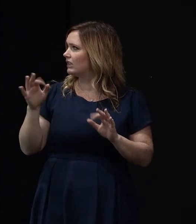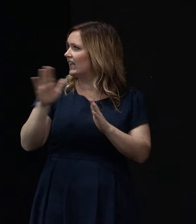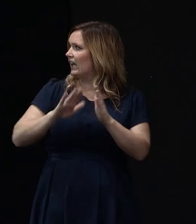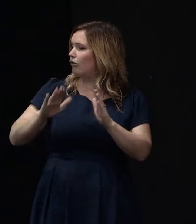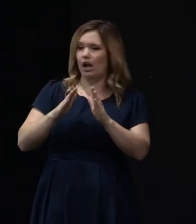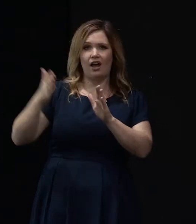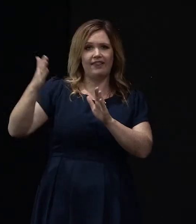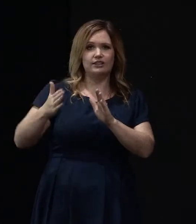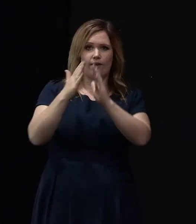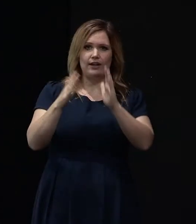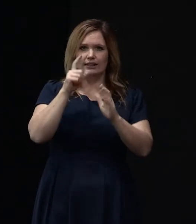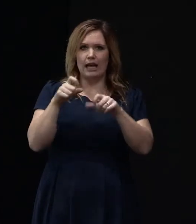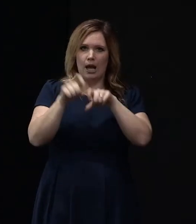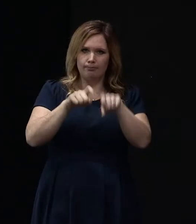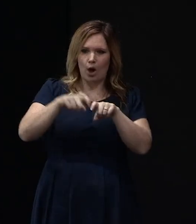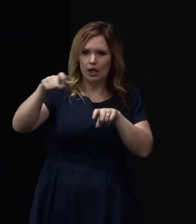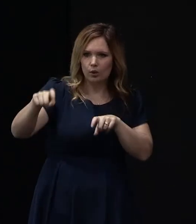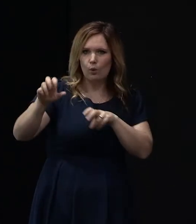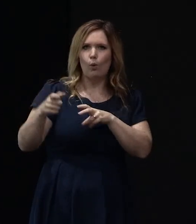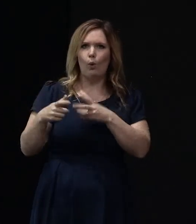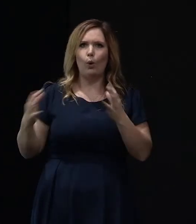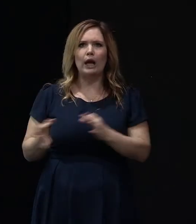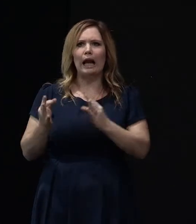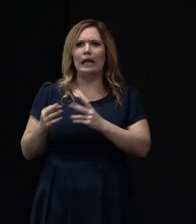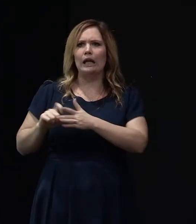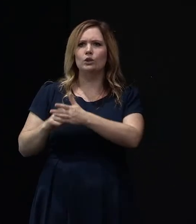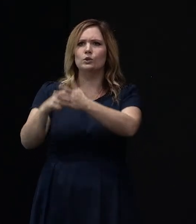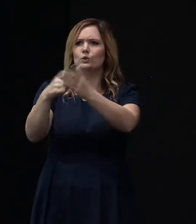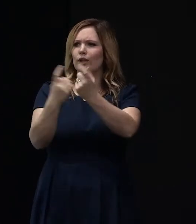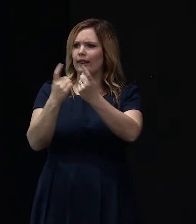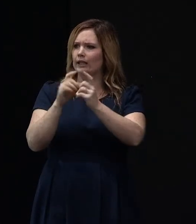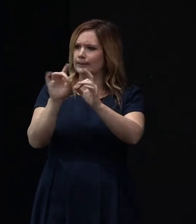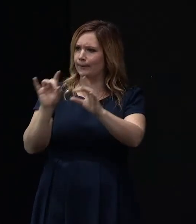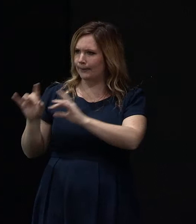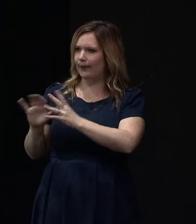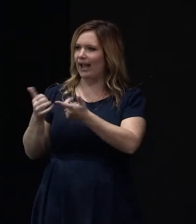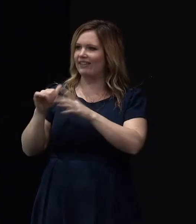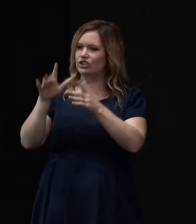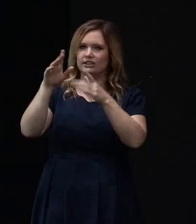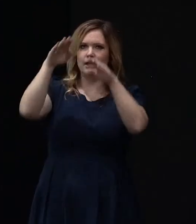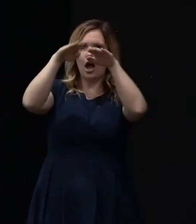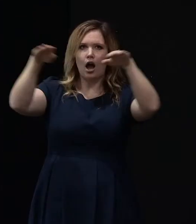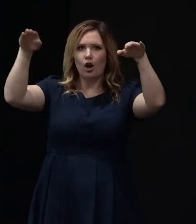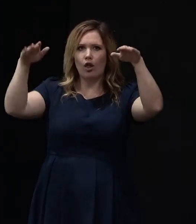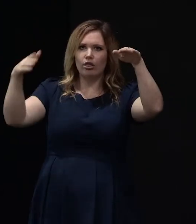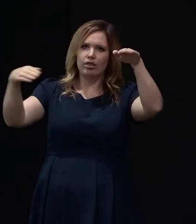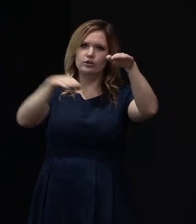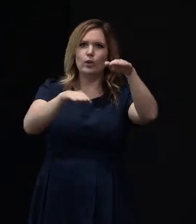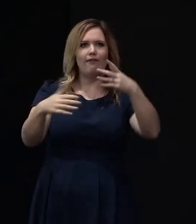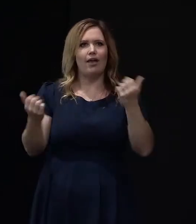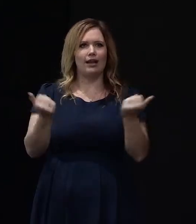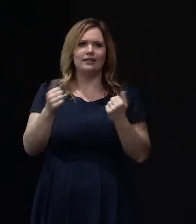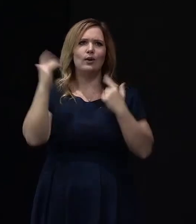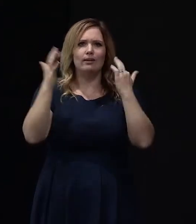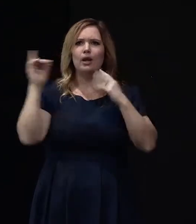house, you see, where you can put the bike and garden tools and all that kind of thing, and a bit of sailcloth over the car. So just think about those kinds